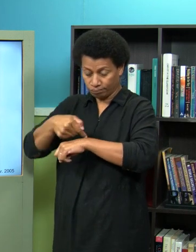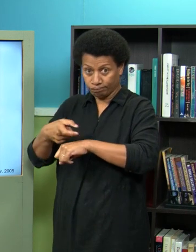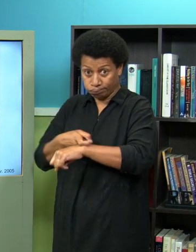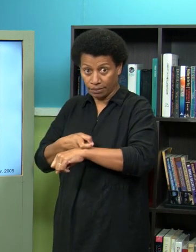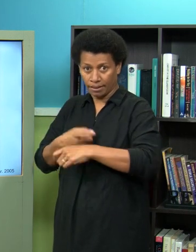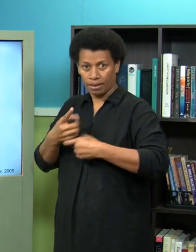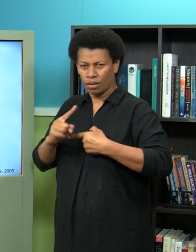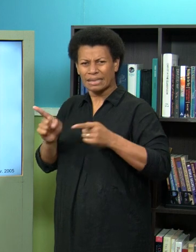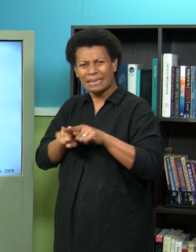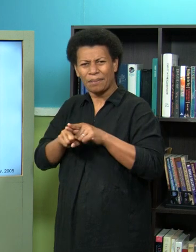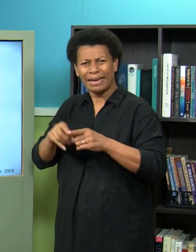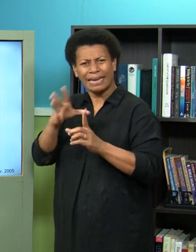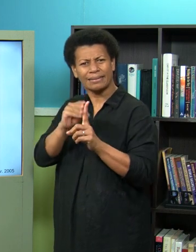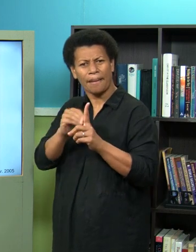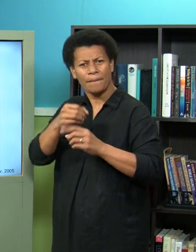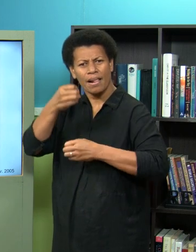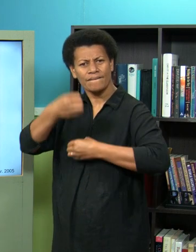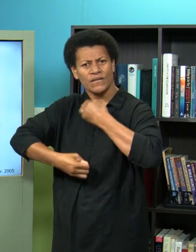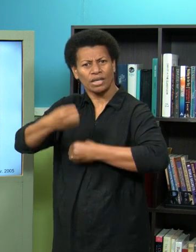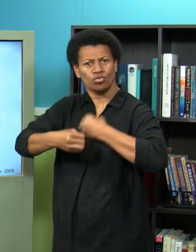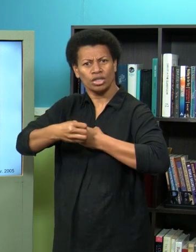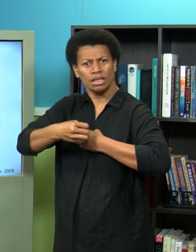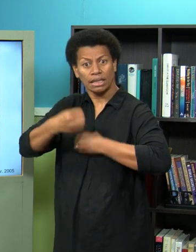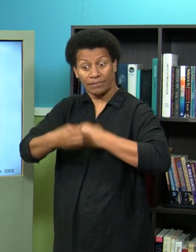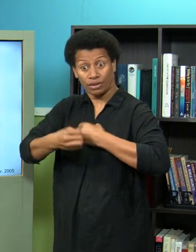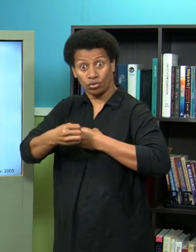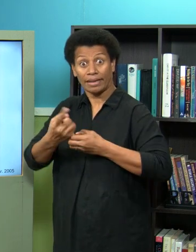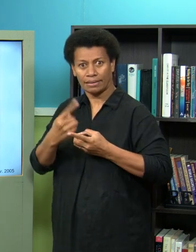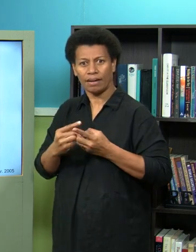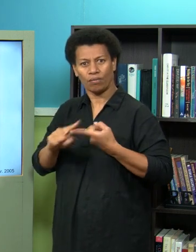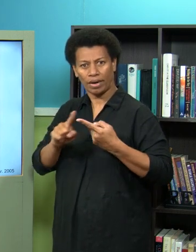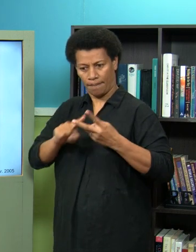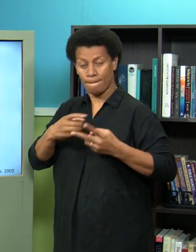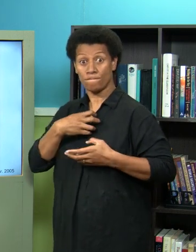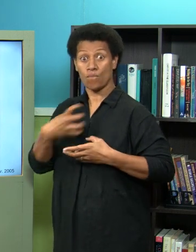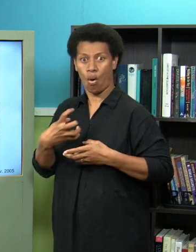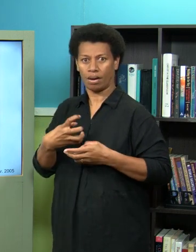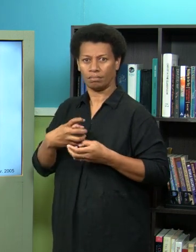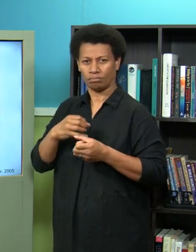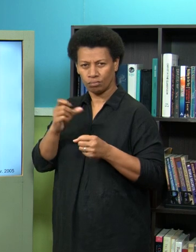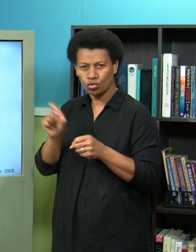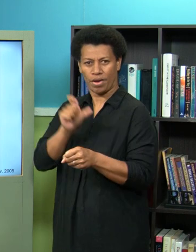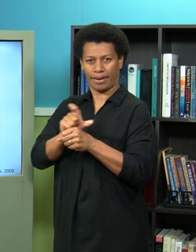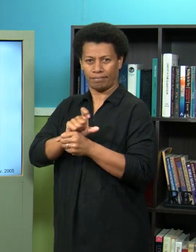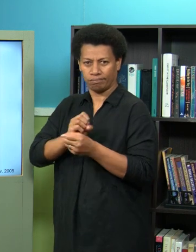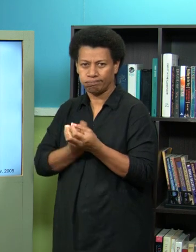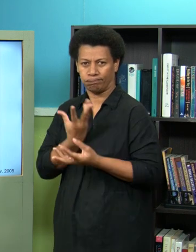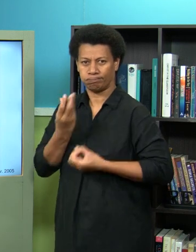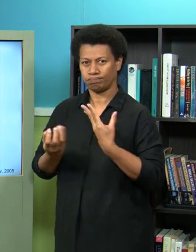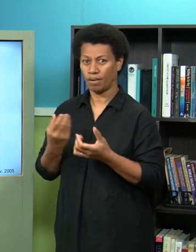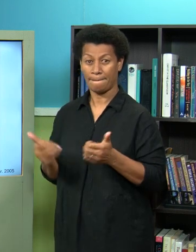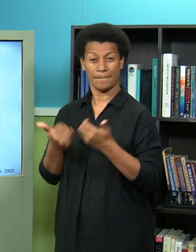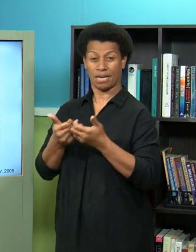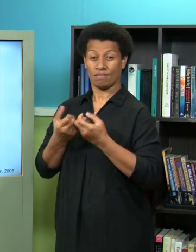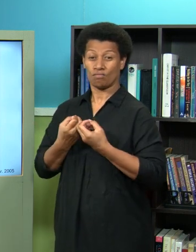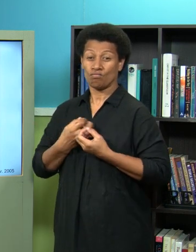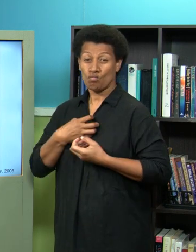factory and it starts to mass produce itself and that's how the virus transmits so once it finishes it it